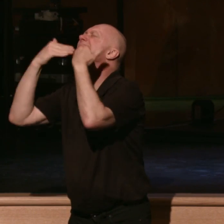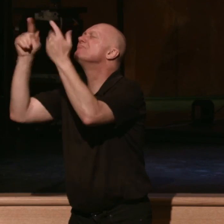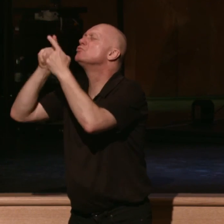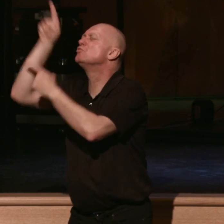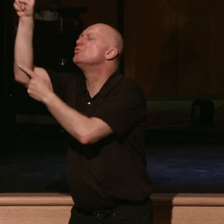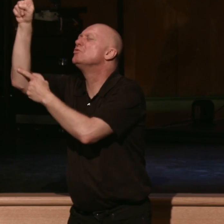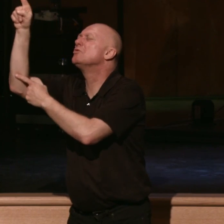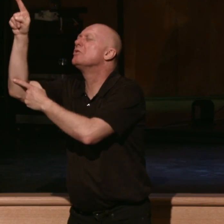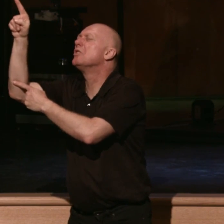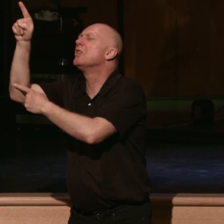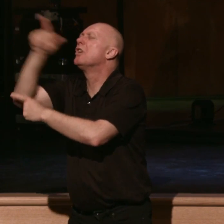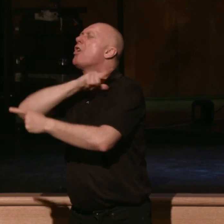Lord, would you be blessed in this.